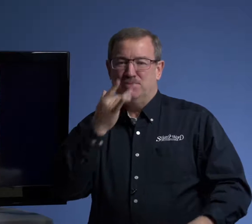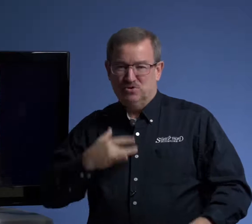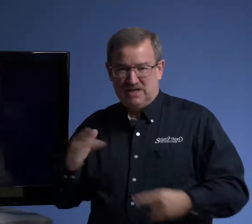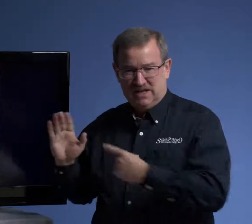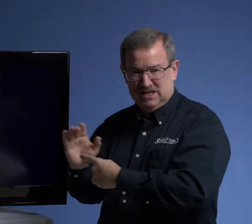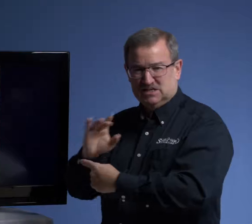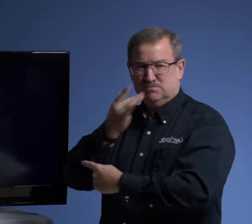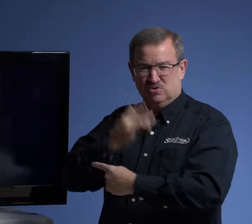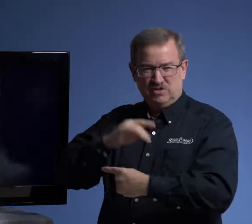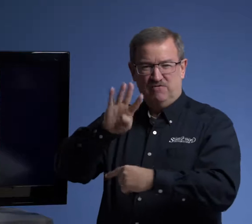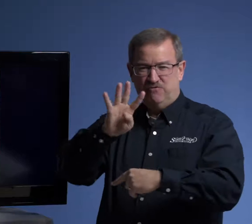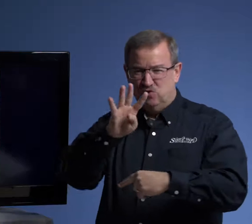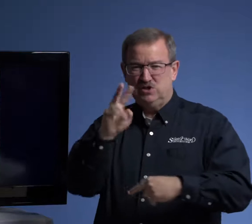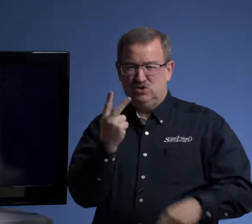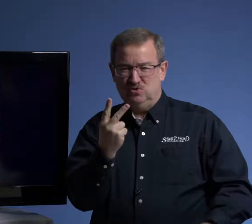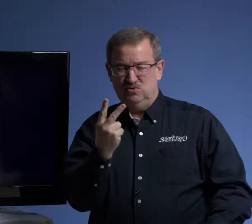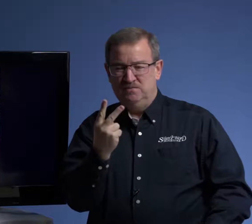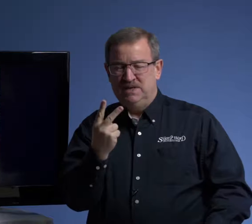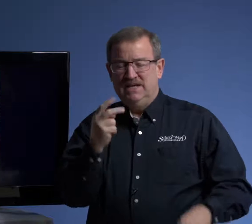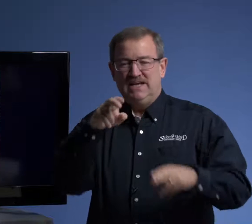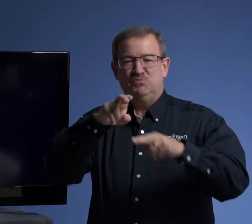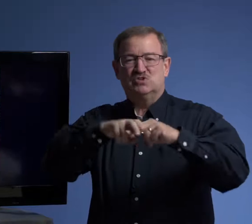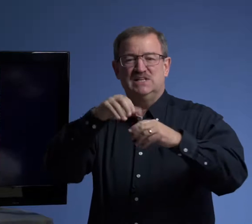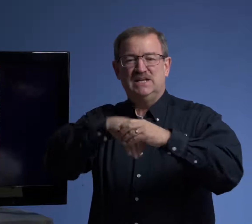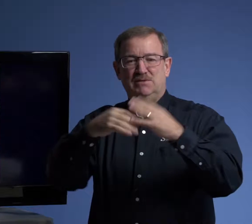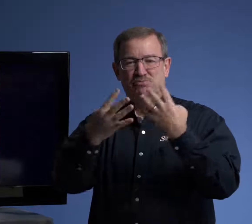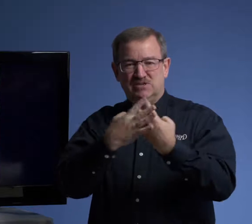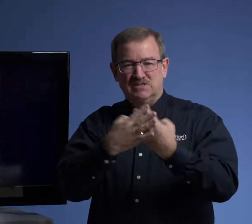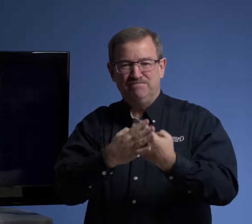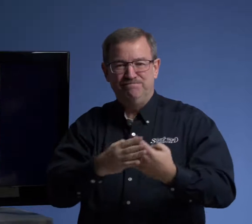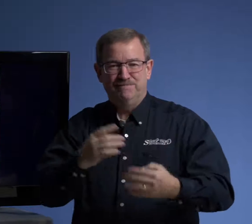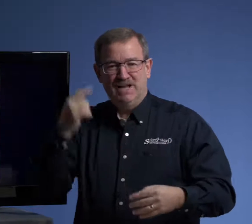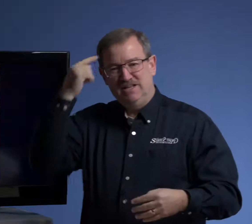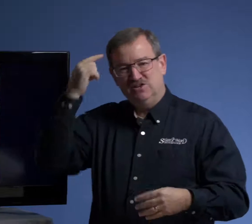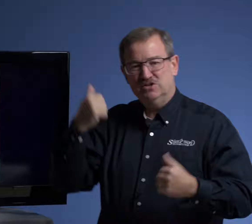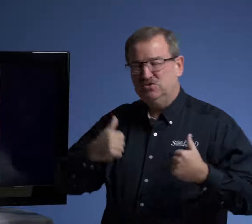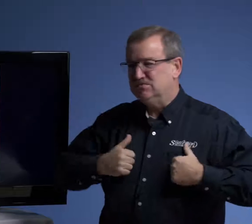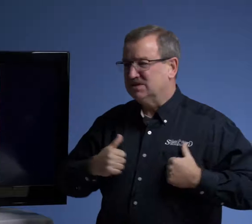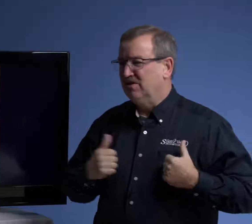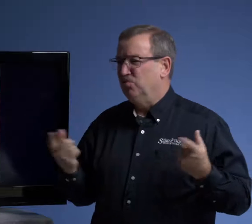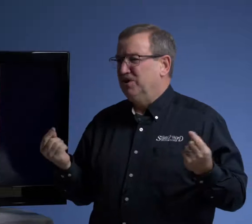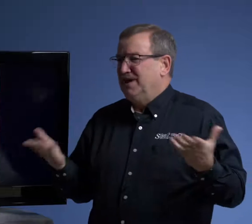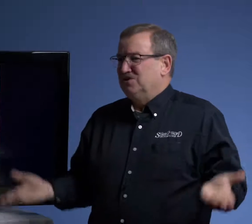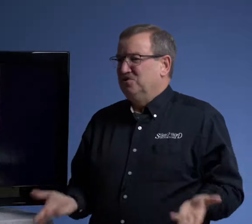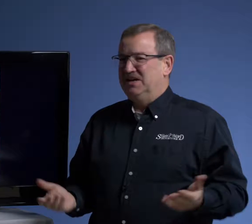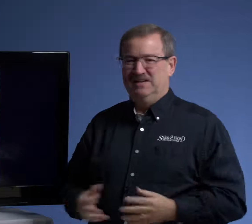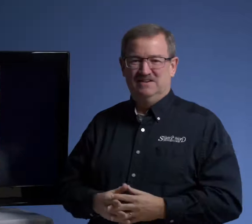birthday, his birthday, 42, he was sitting in prison. And he thought to himself, What am I doing here?